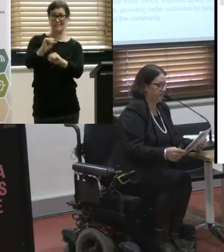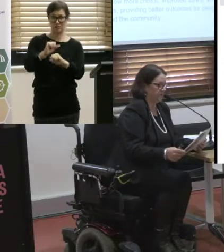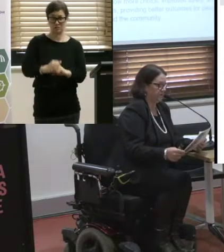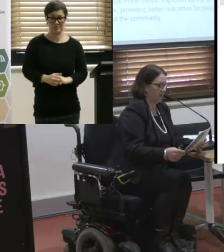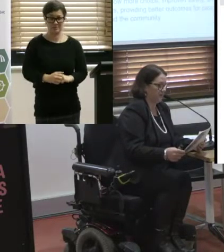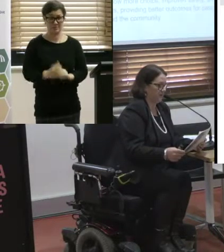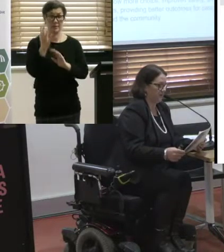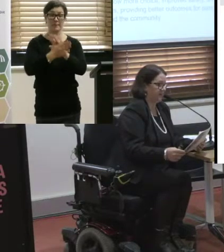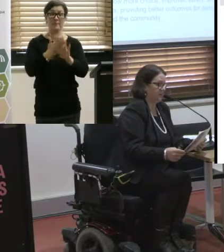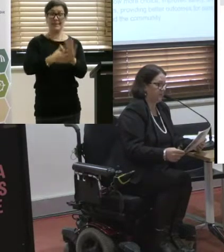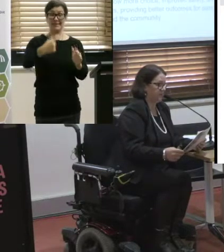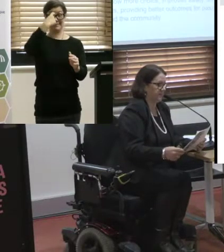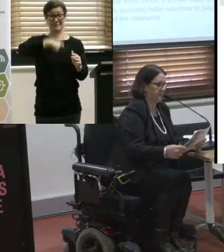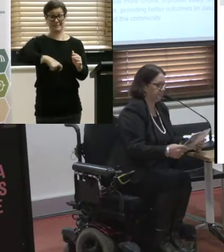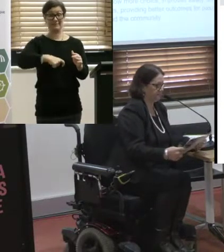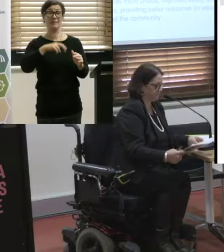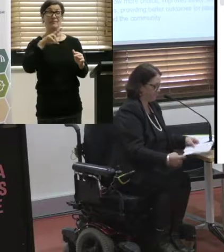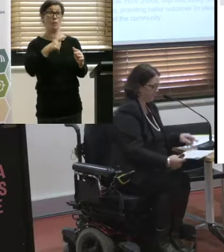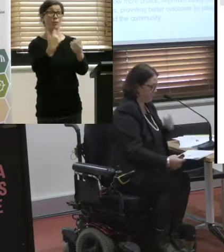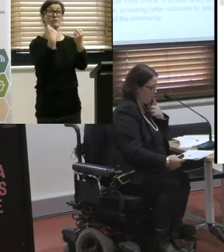passengers and drivers and the community.